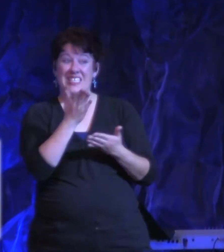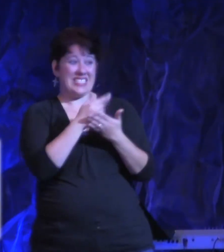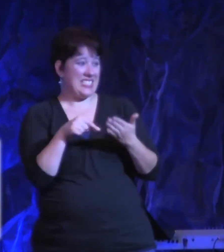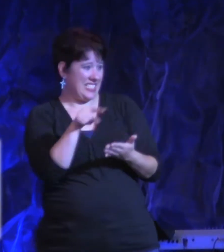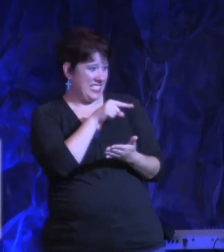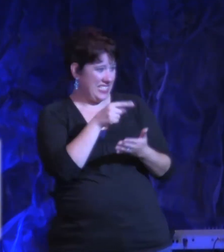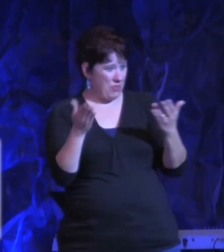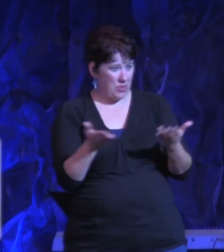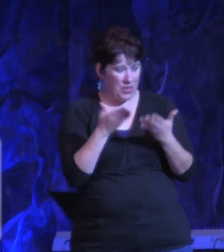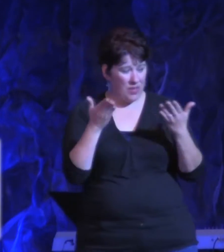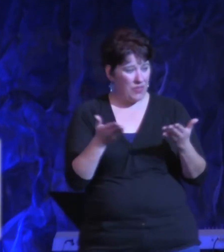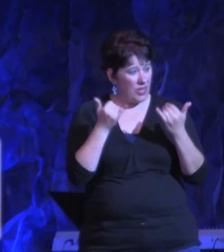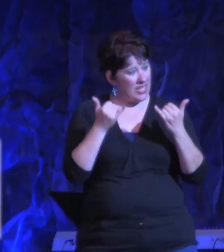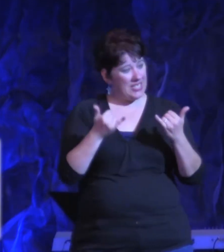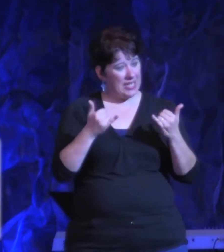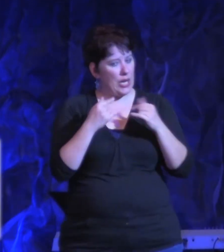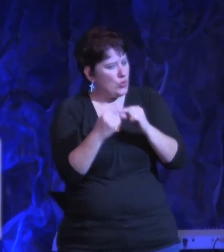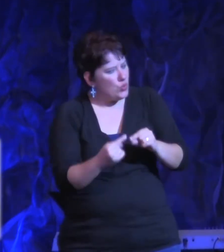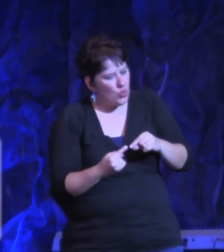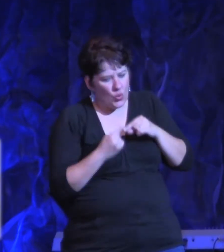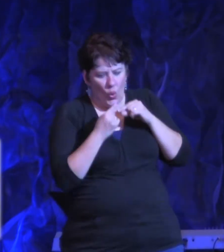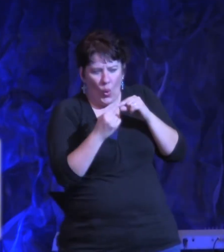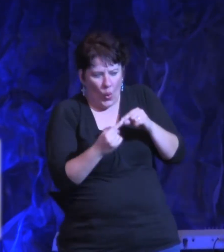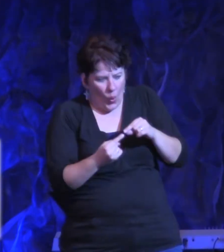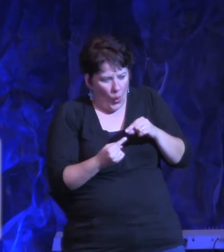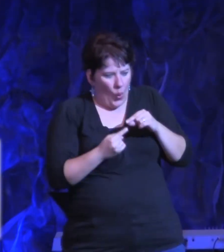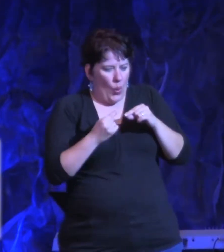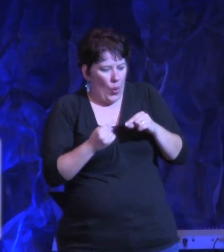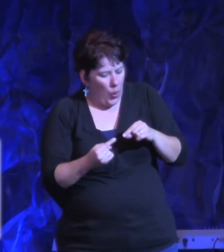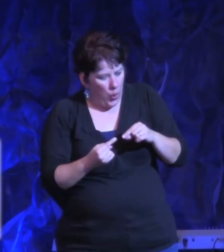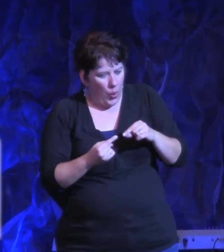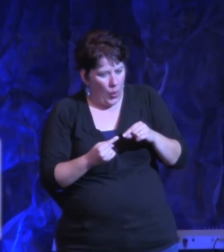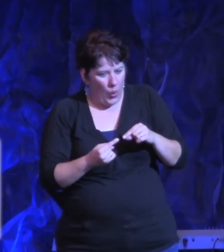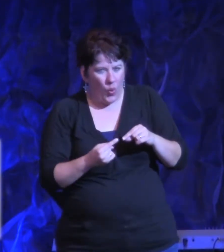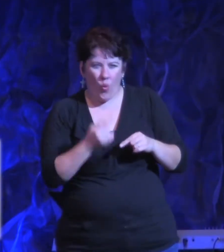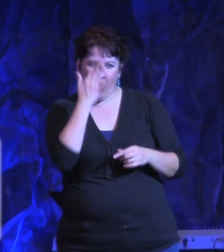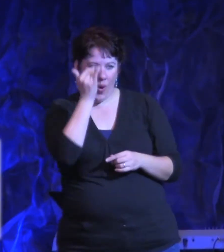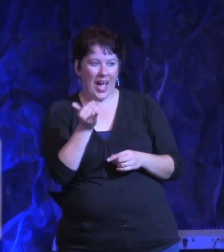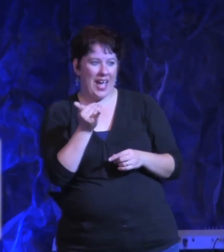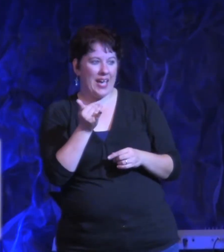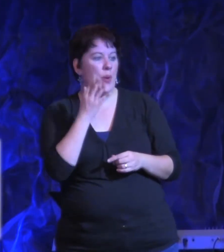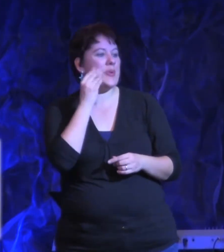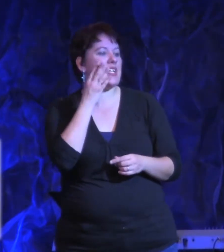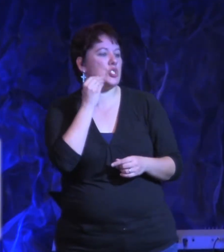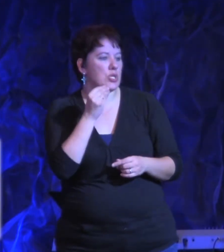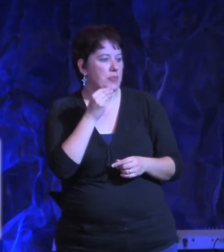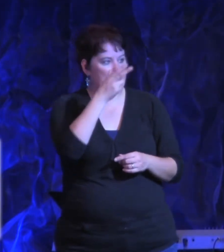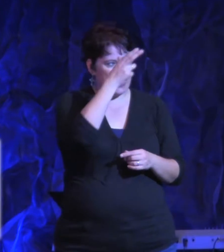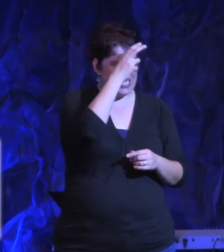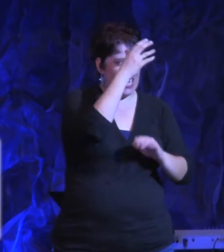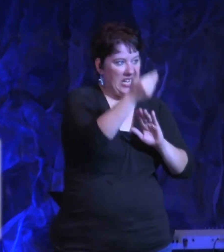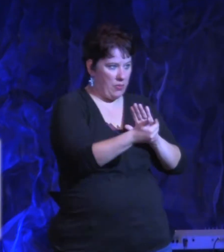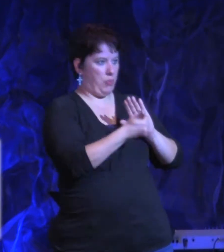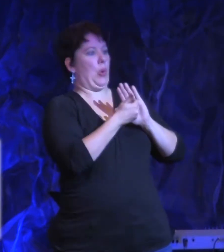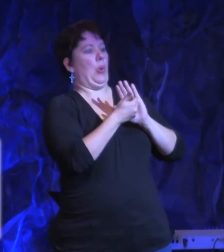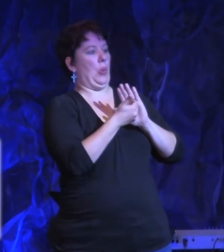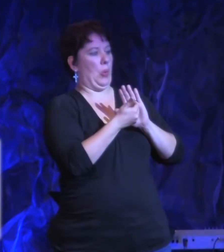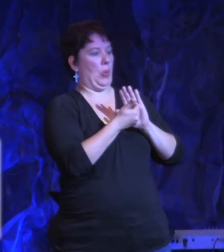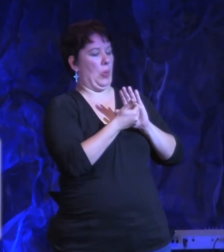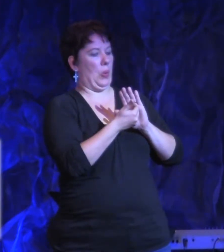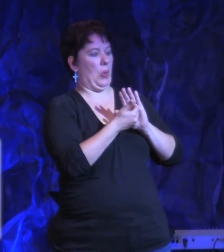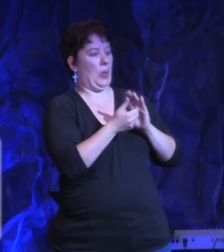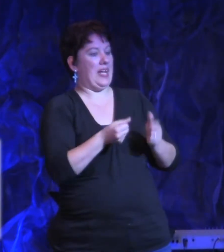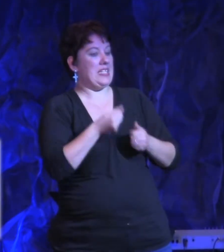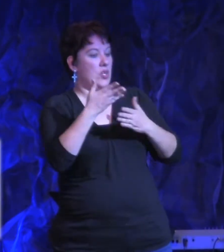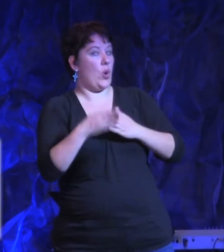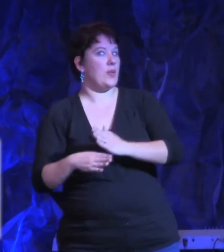because you're experiencing spiritual opposition. Because the enemy is standing against you. It's a barrier. And it's keeping